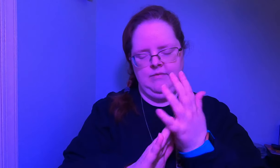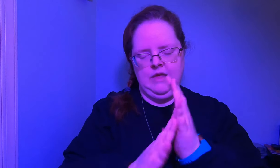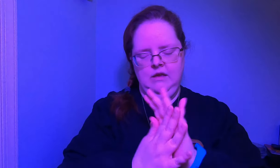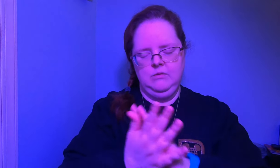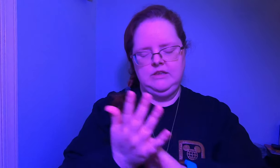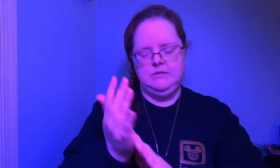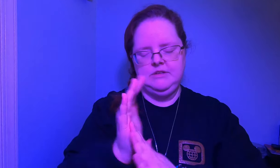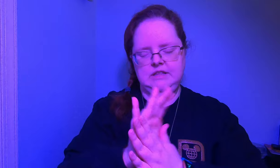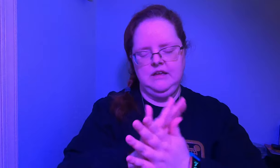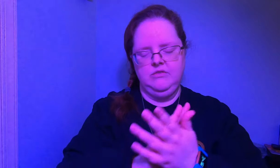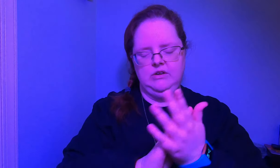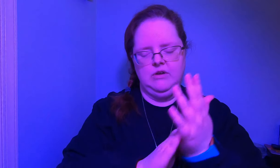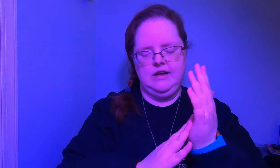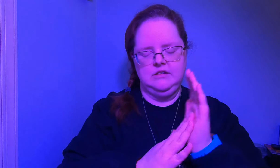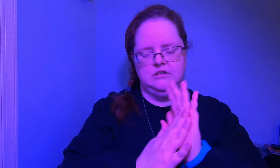with deepest love and gratitude